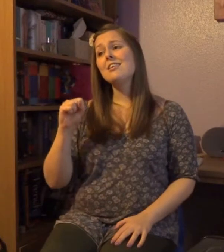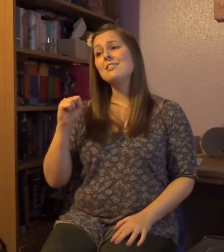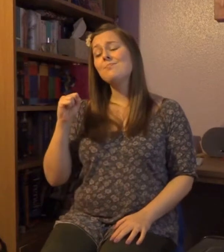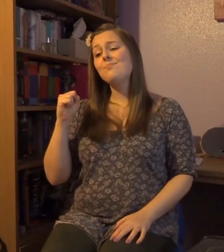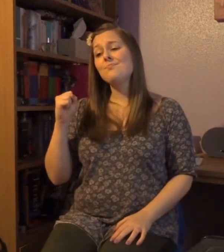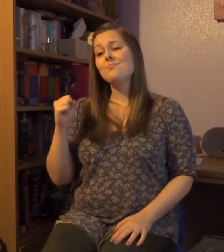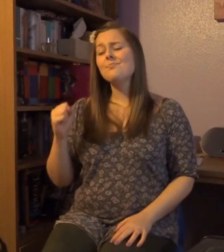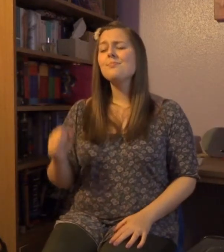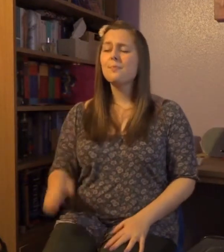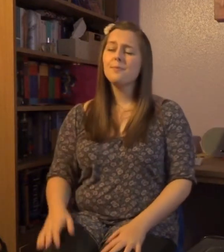mine